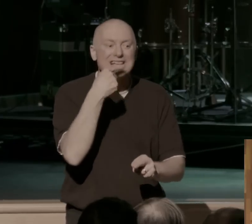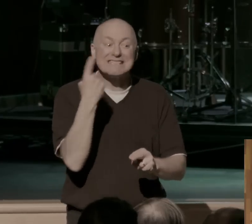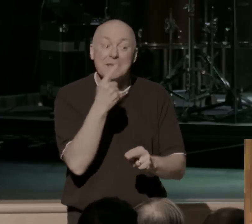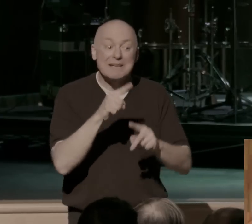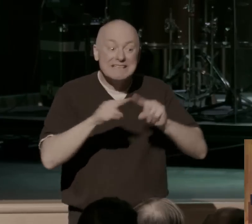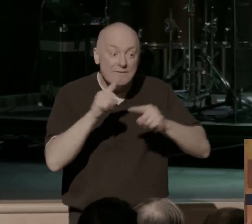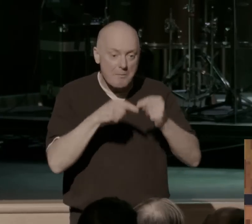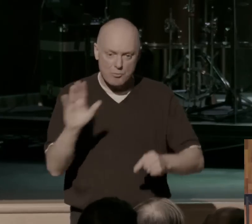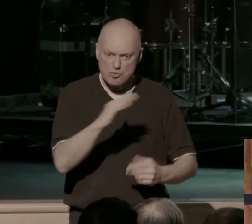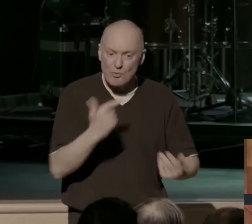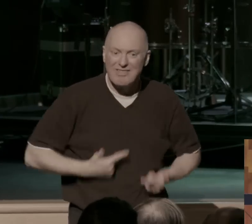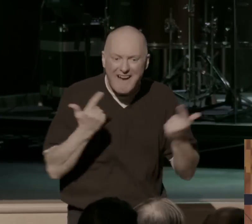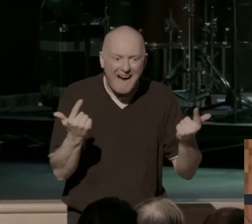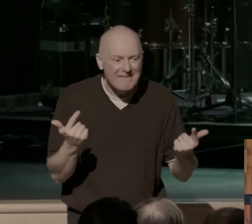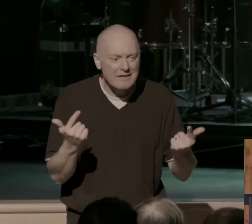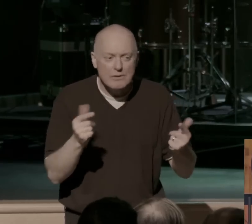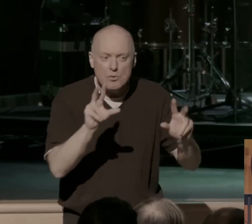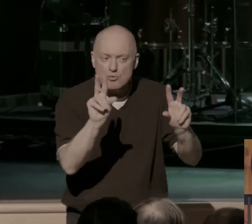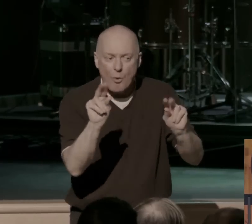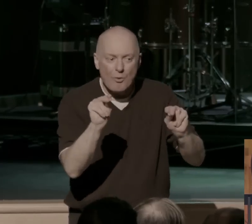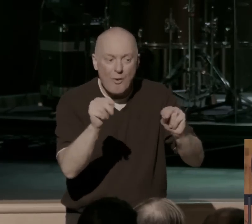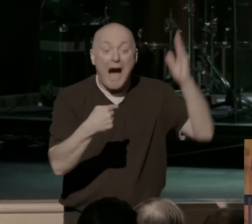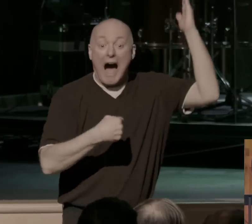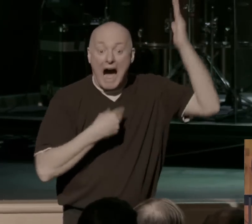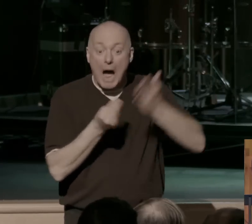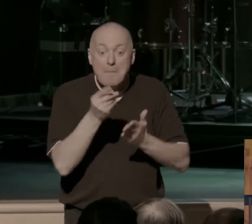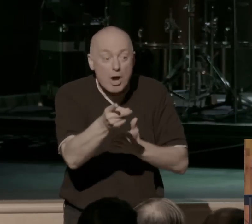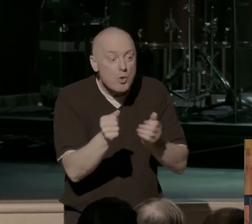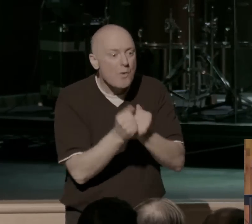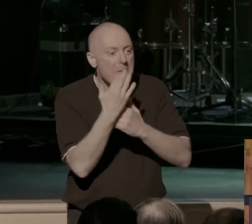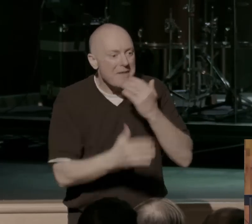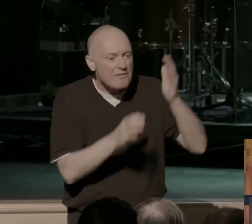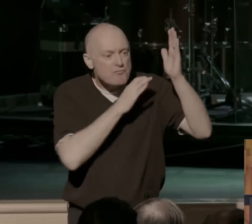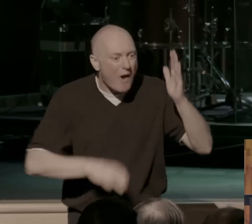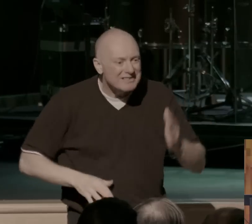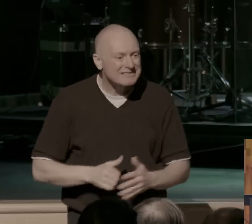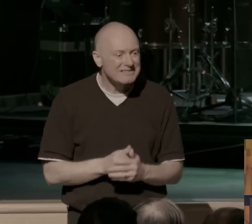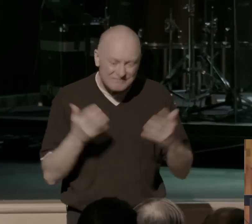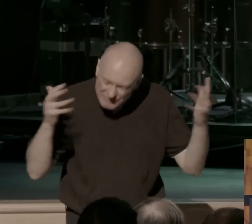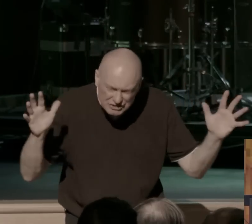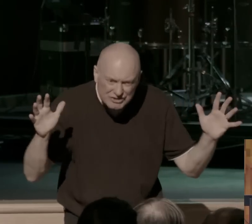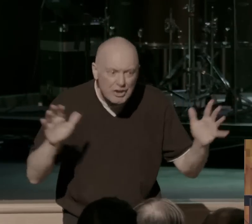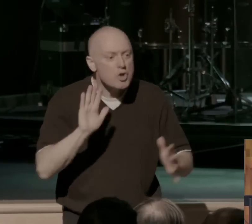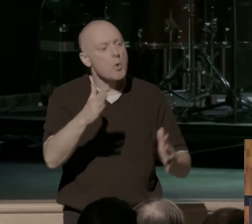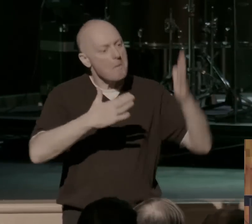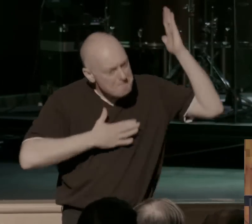He says, no, no, I bought you with the blood of Christ. You're mine now. You're my treasure.